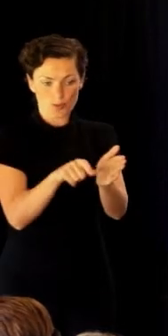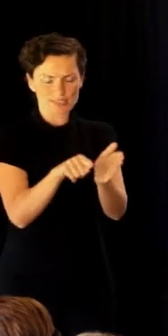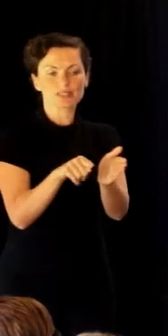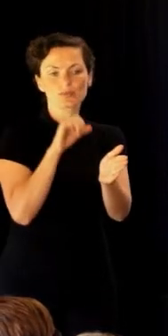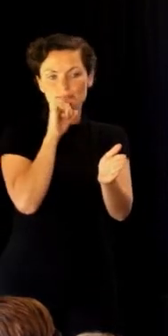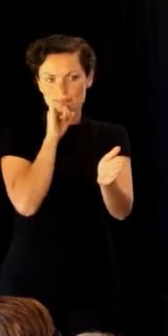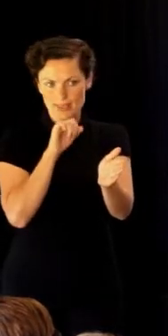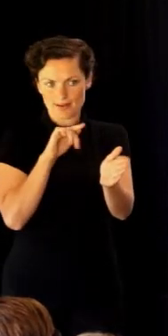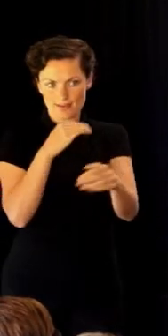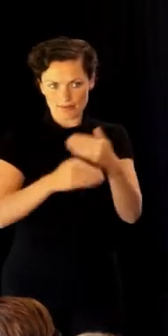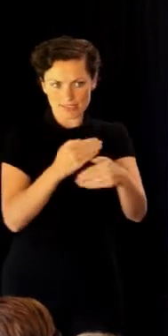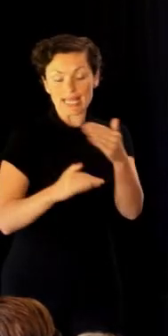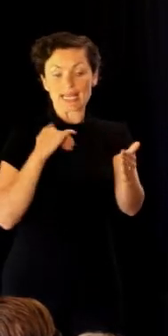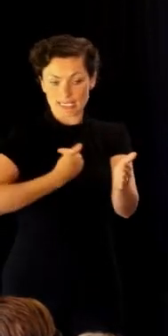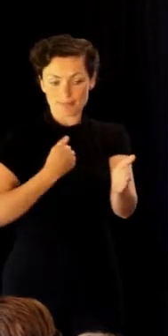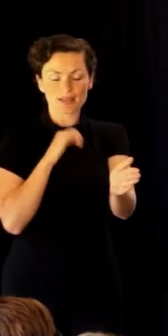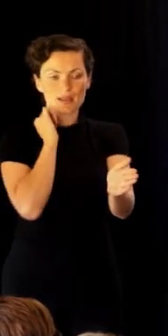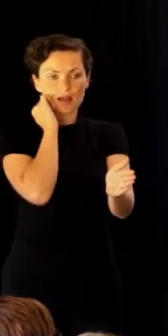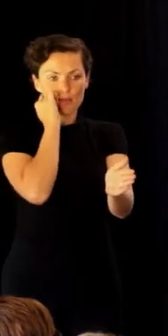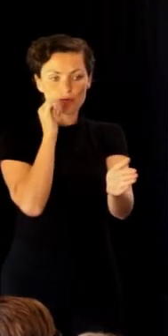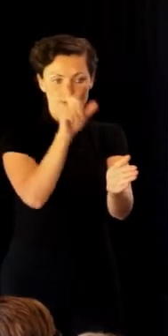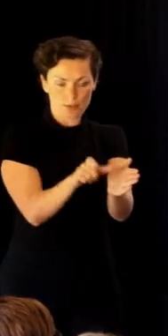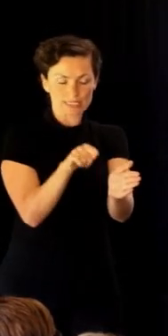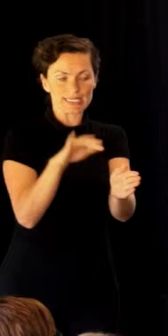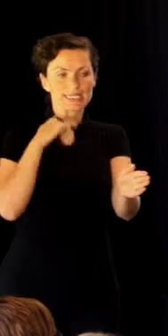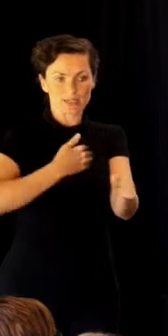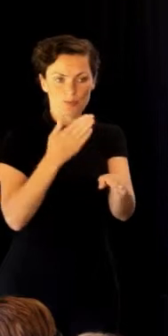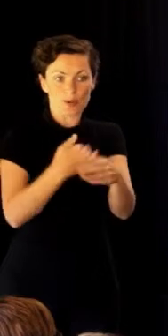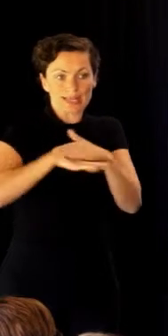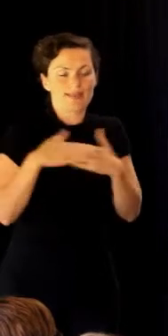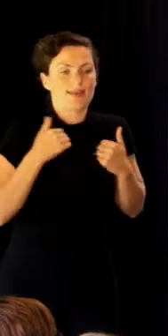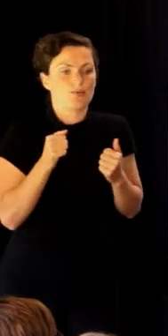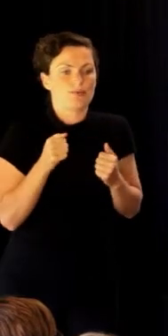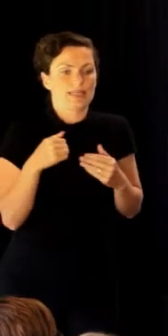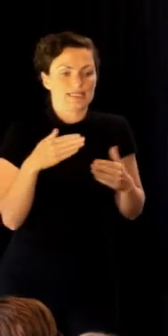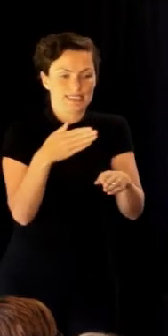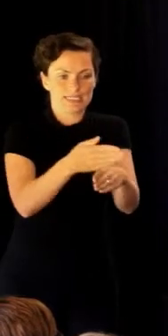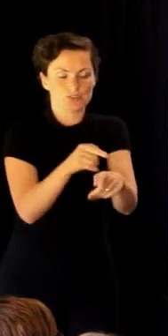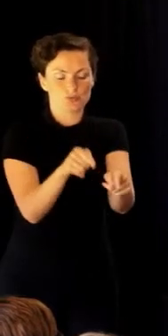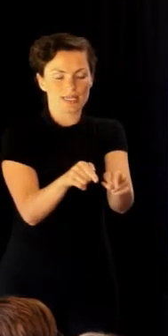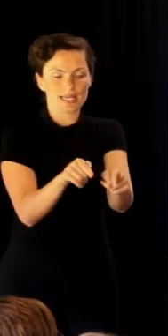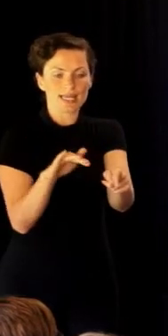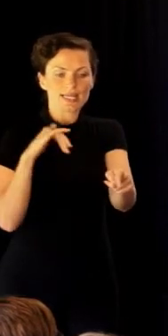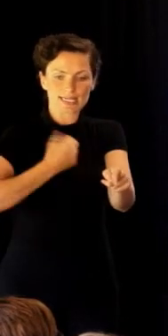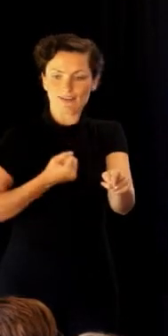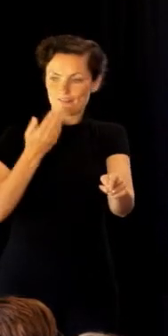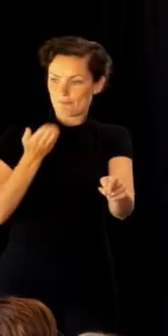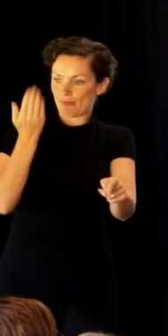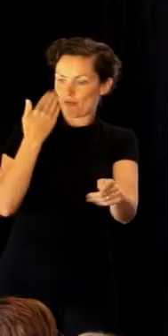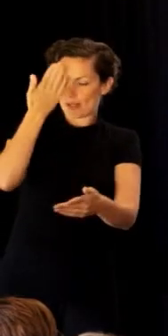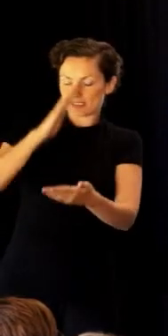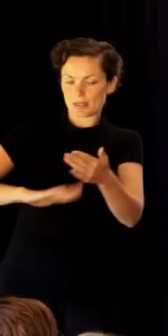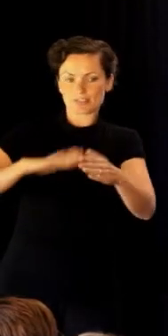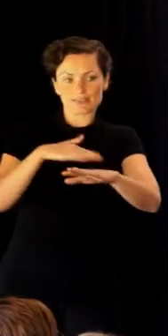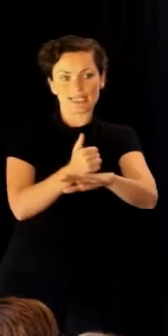turned out to be a him, to be Māori, work within the health industry, have experience in setting up a group, and knowledge